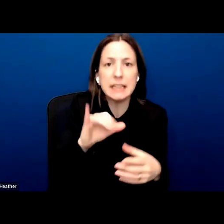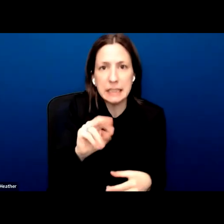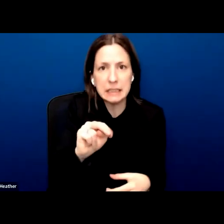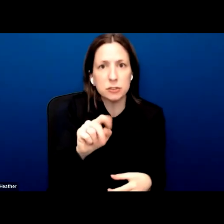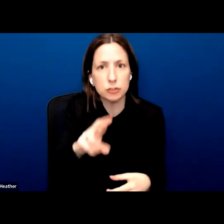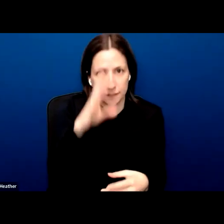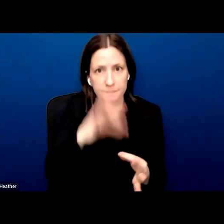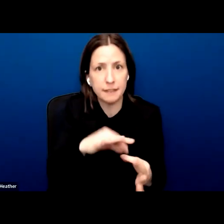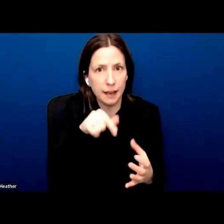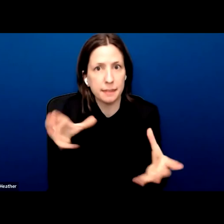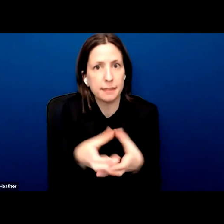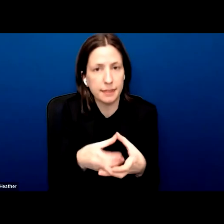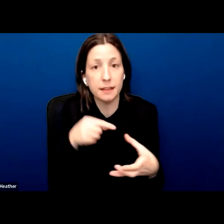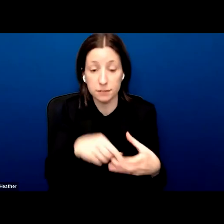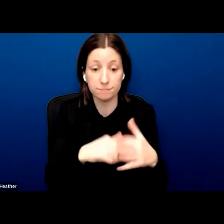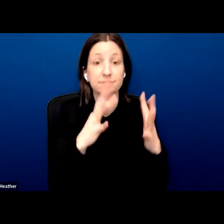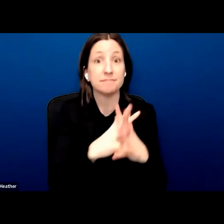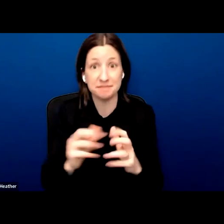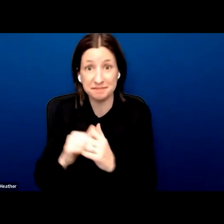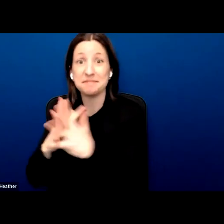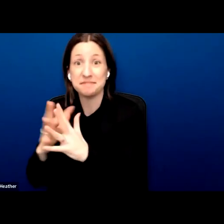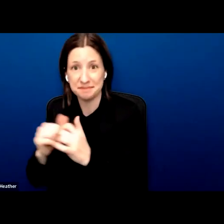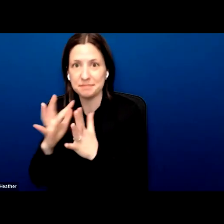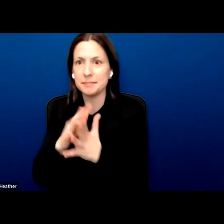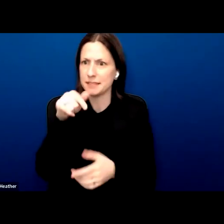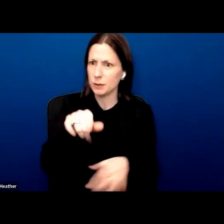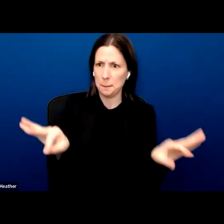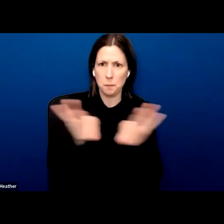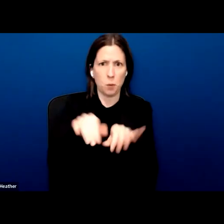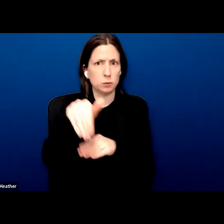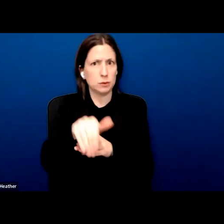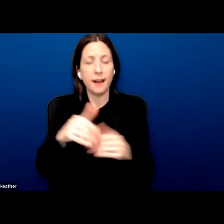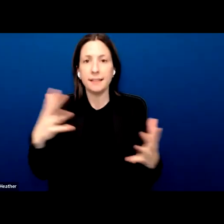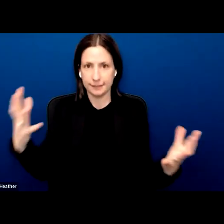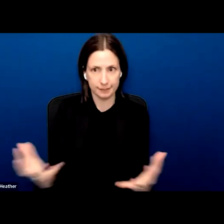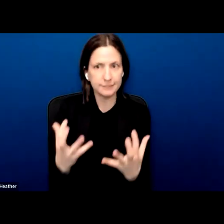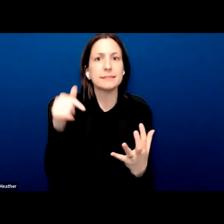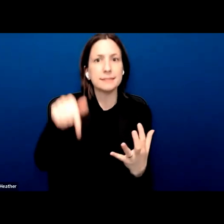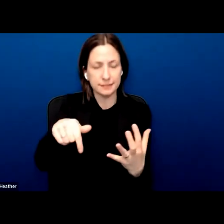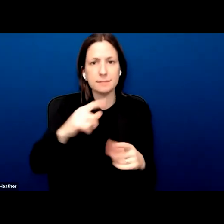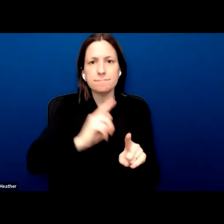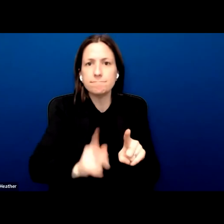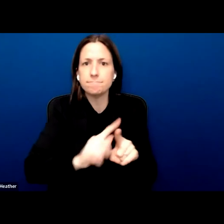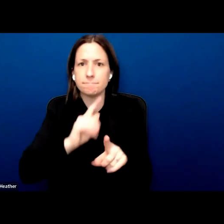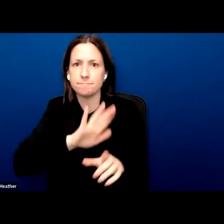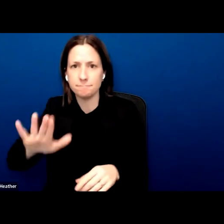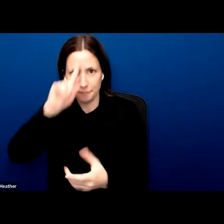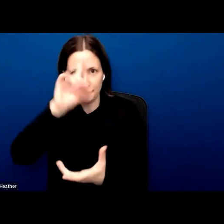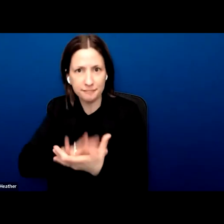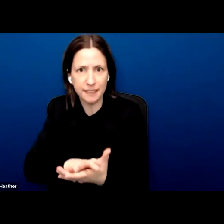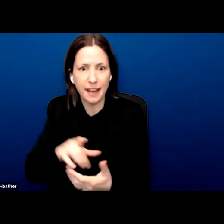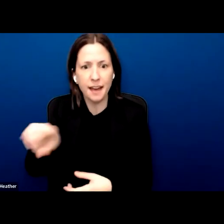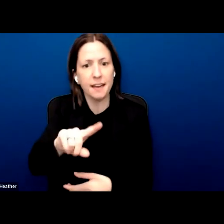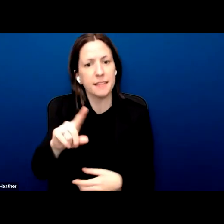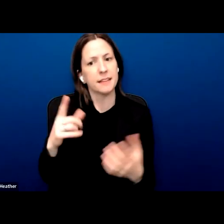hearing the perspectives of those of us from a variety of faith traditions. I've also had the quite humbling honour